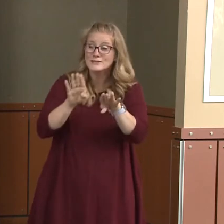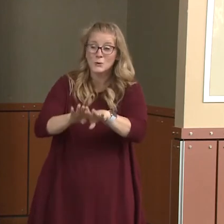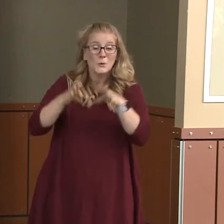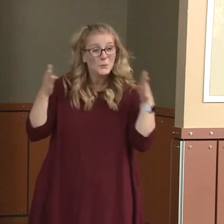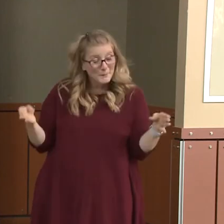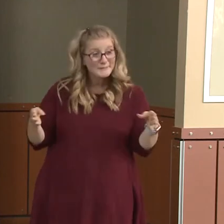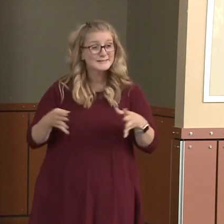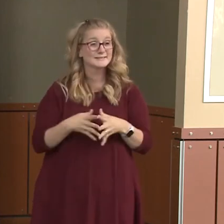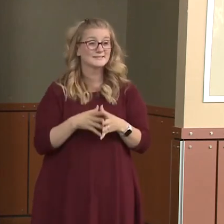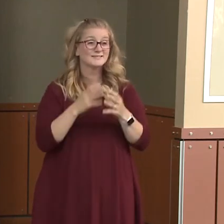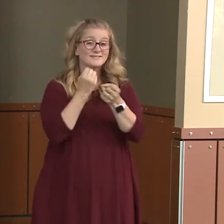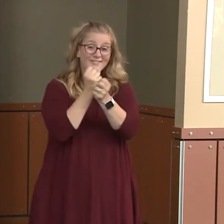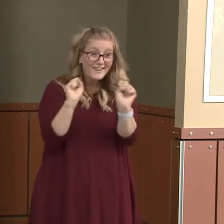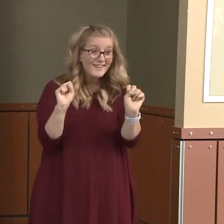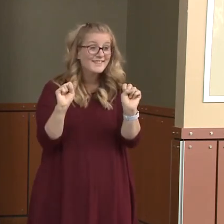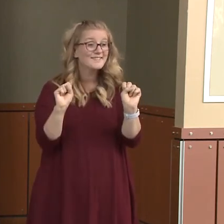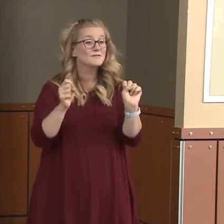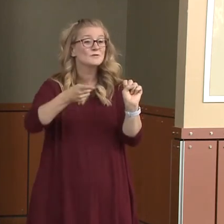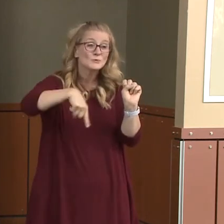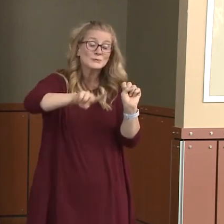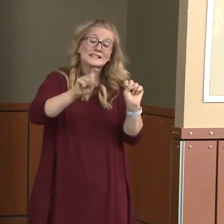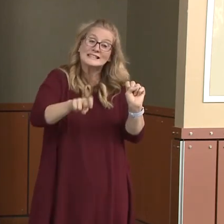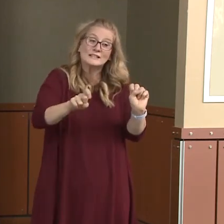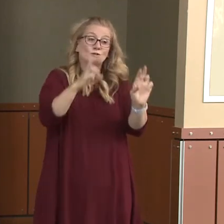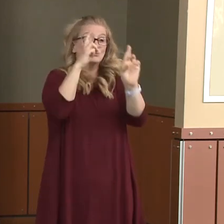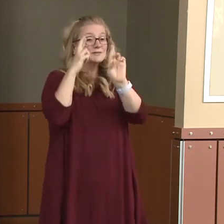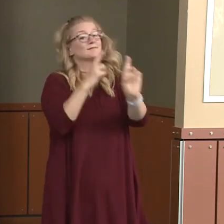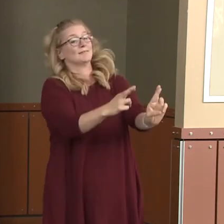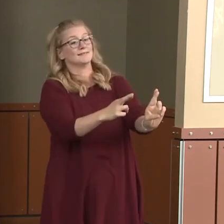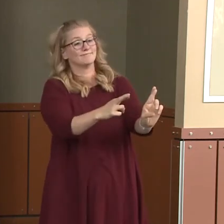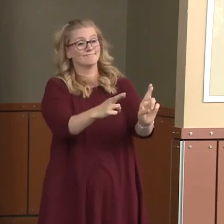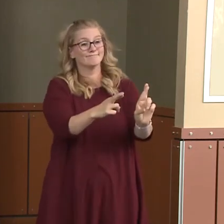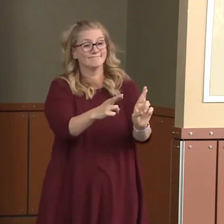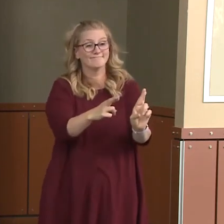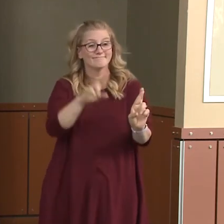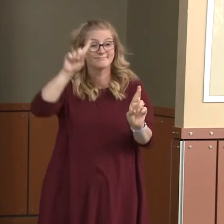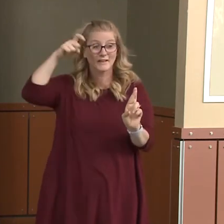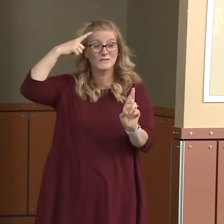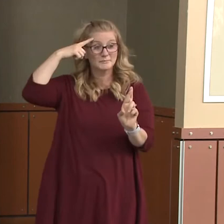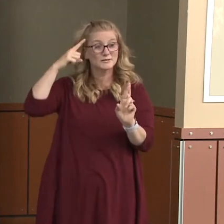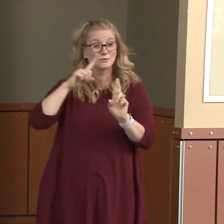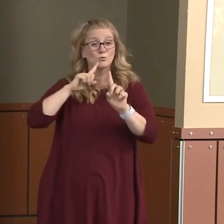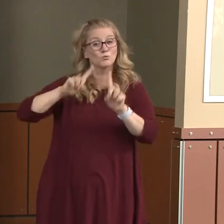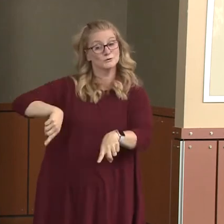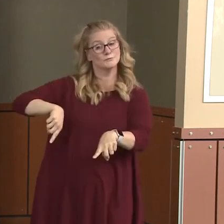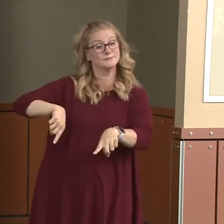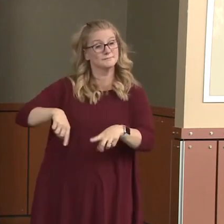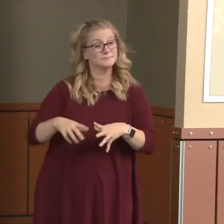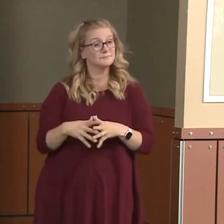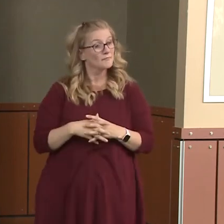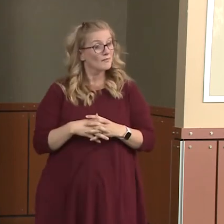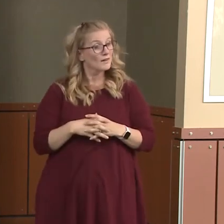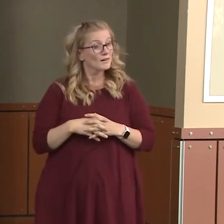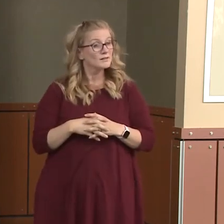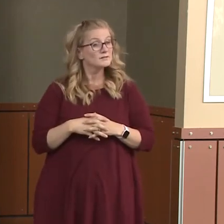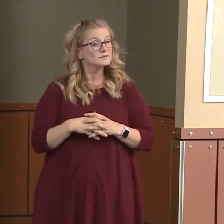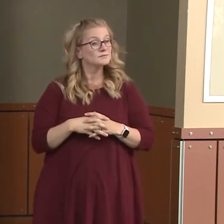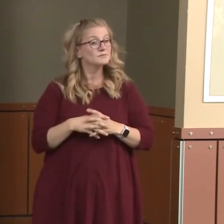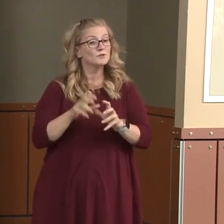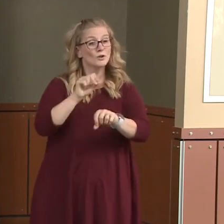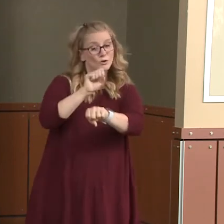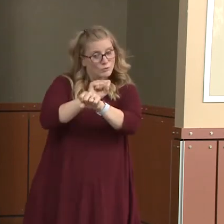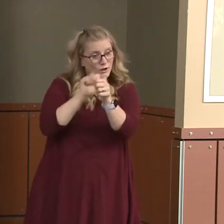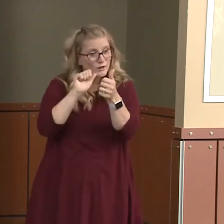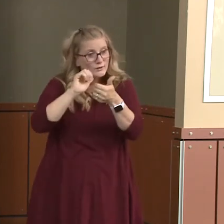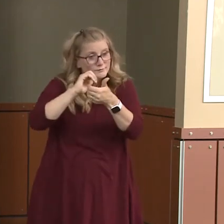to respect those directives from the governor's office, and let's work together to bring us